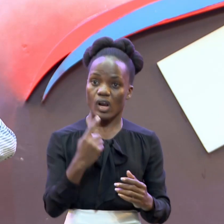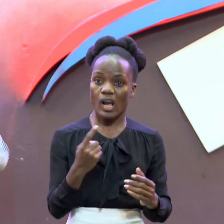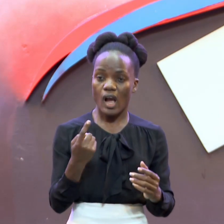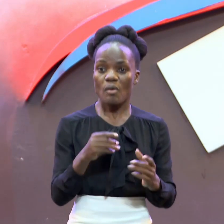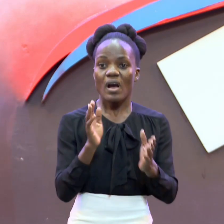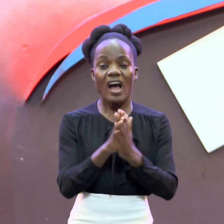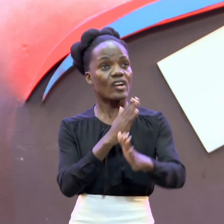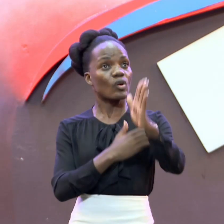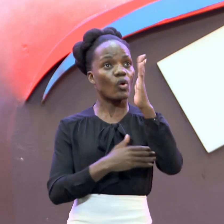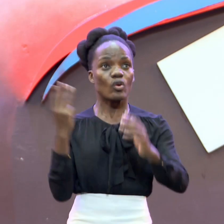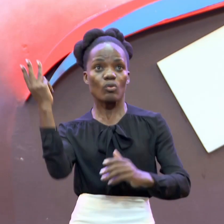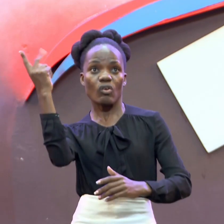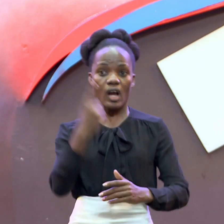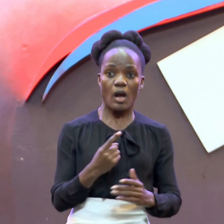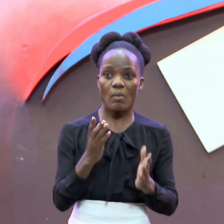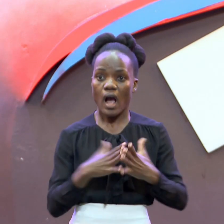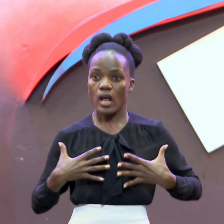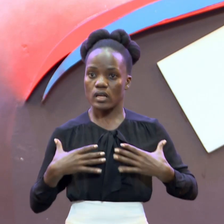Out Set Free